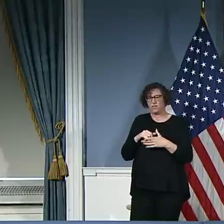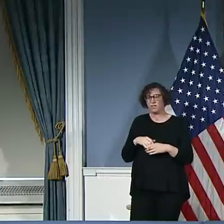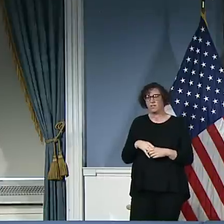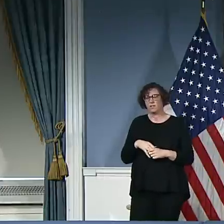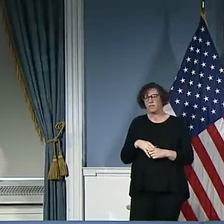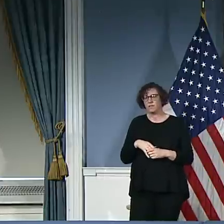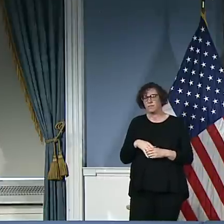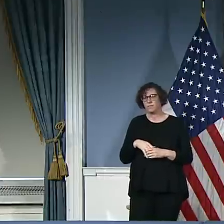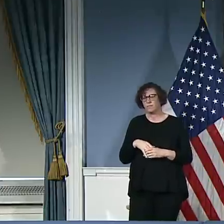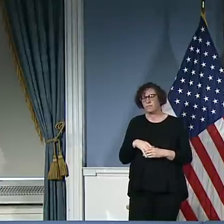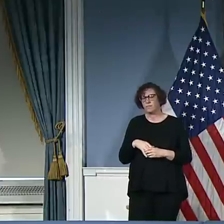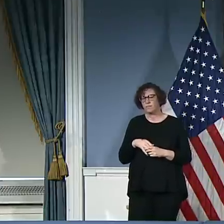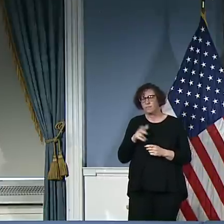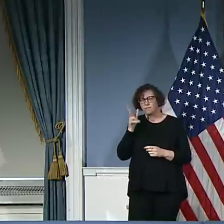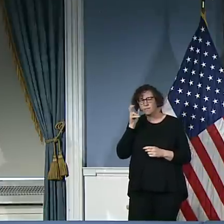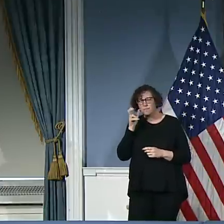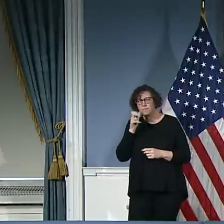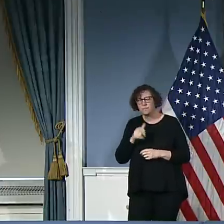I guess, regular crime?